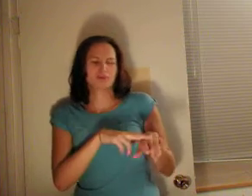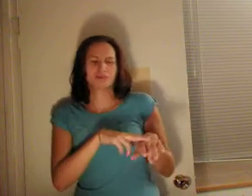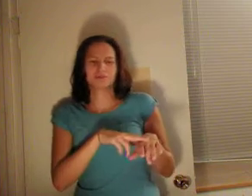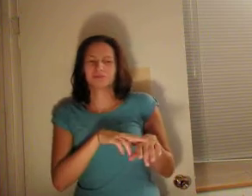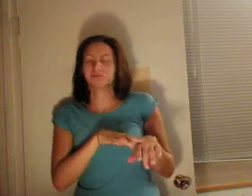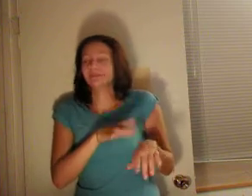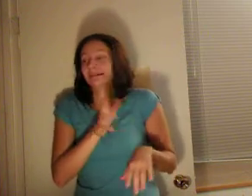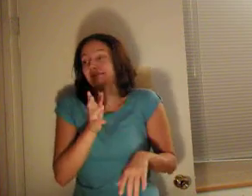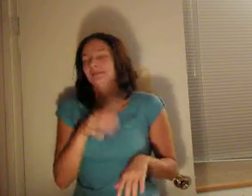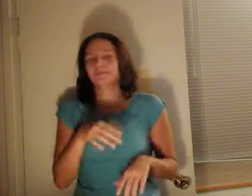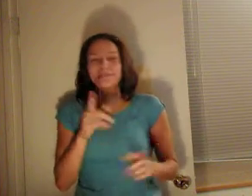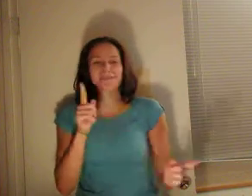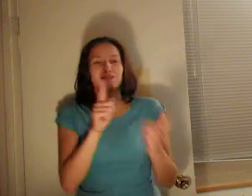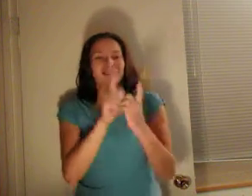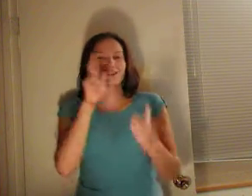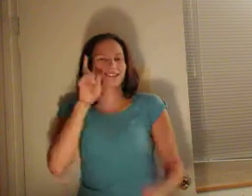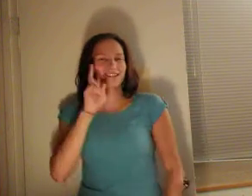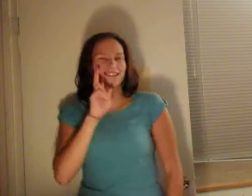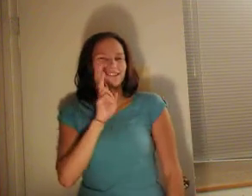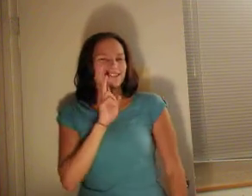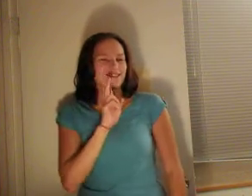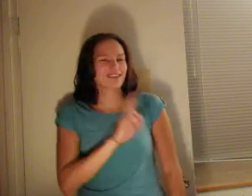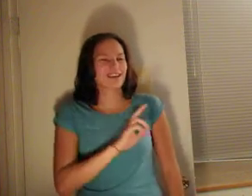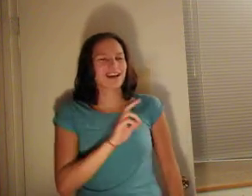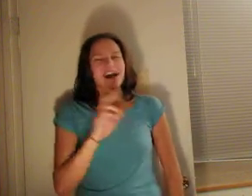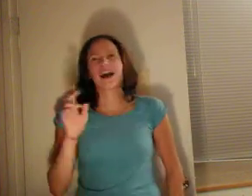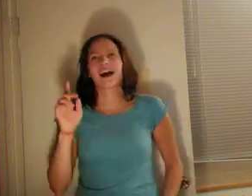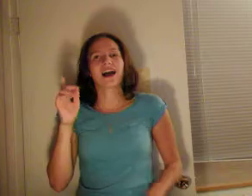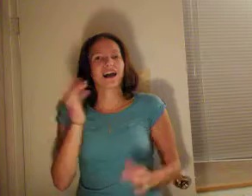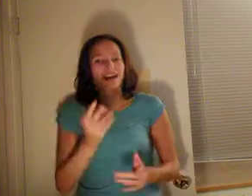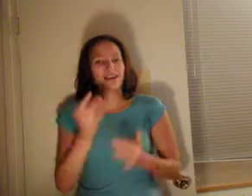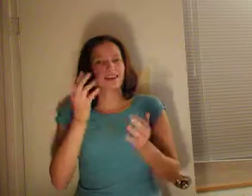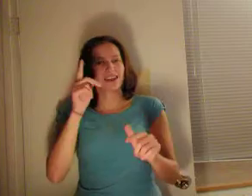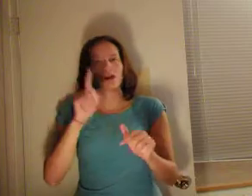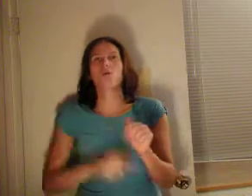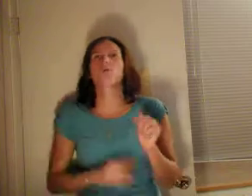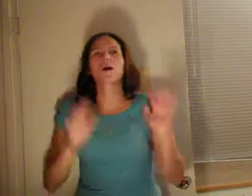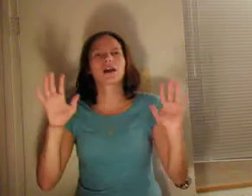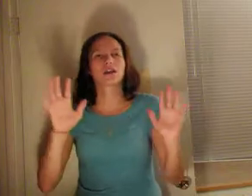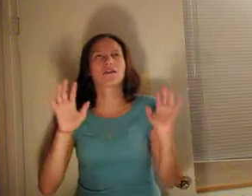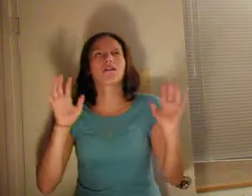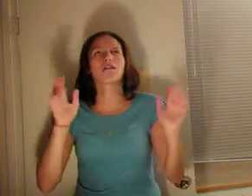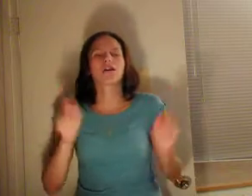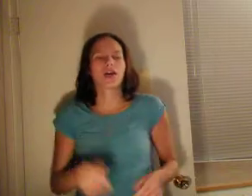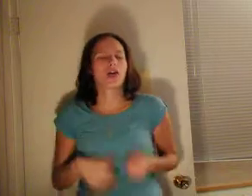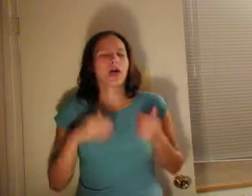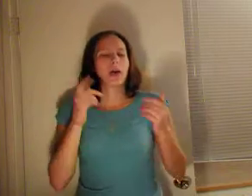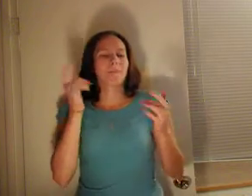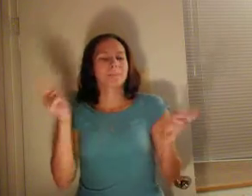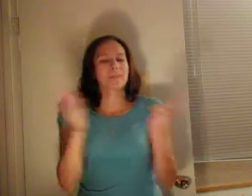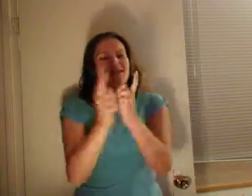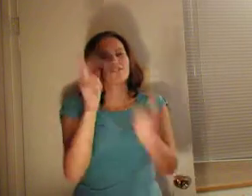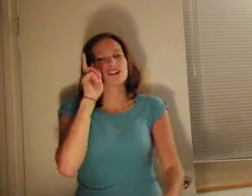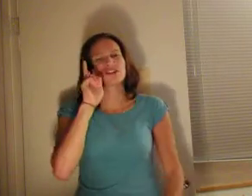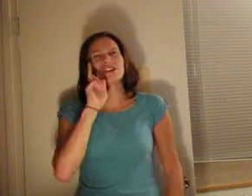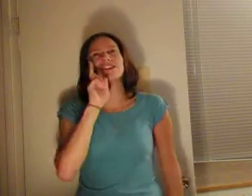Meet Virginia I can't wait to Meet Virginia